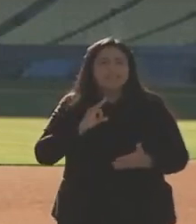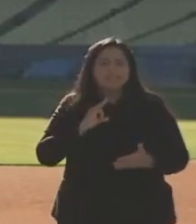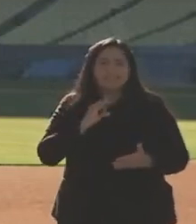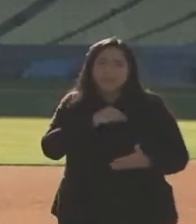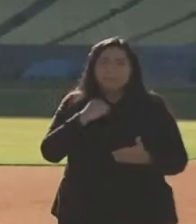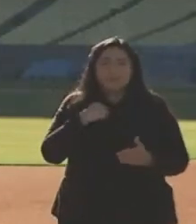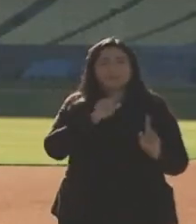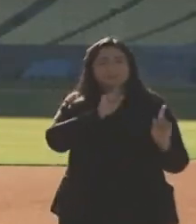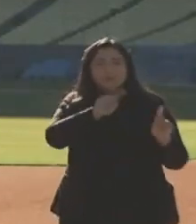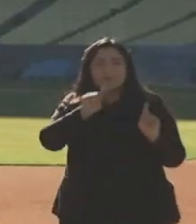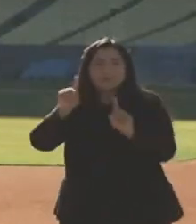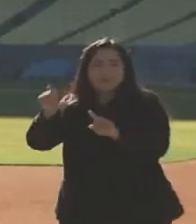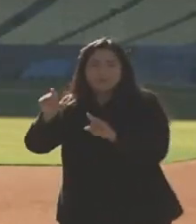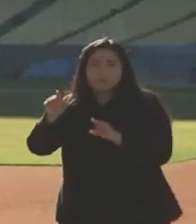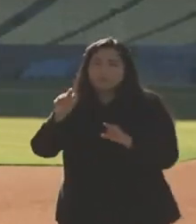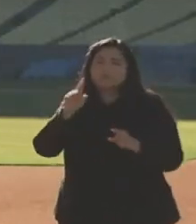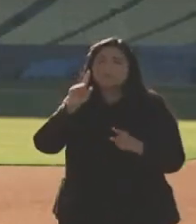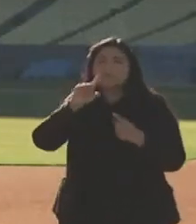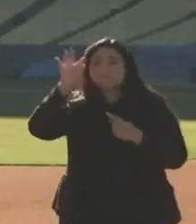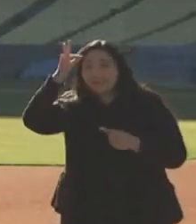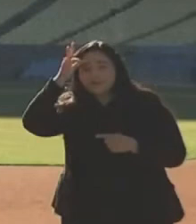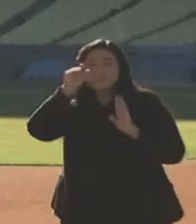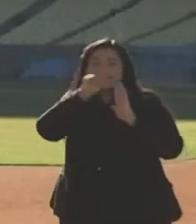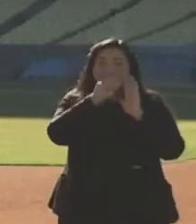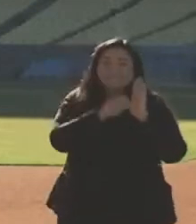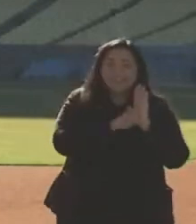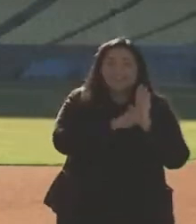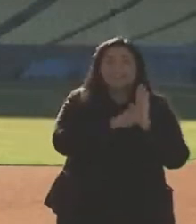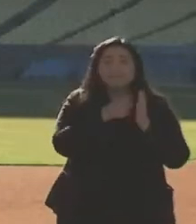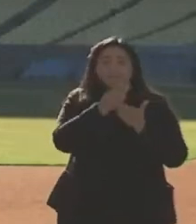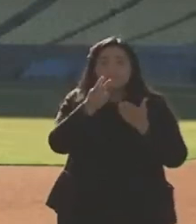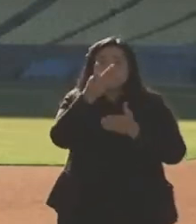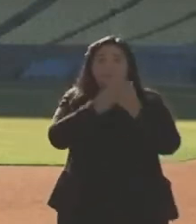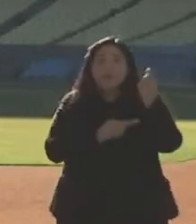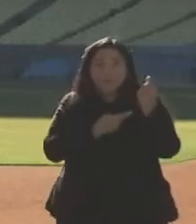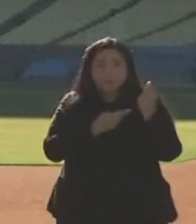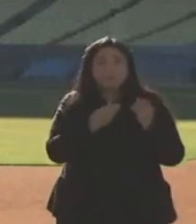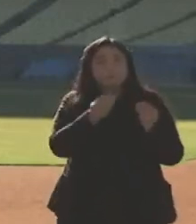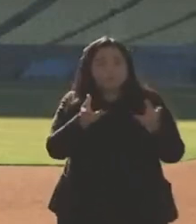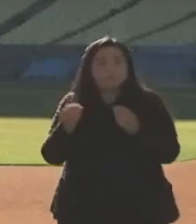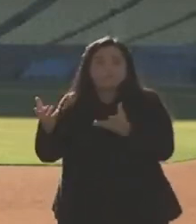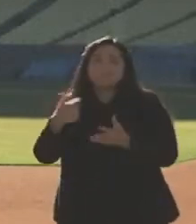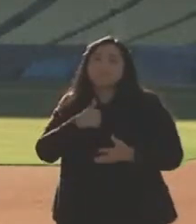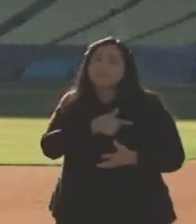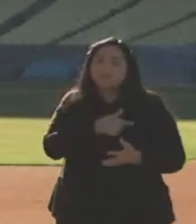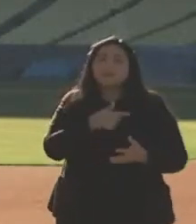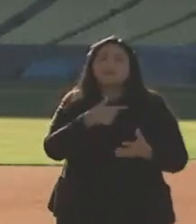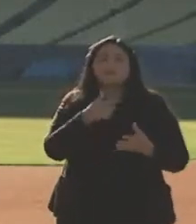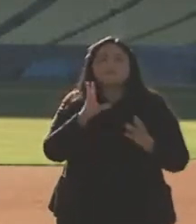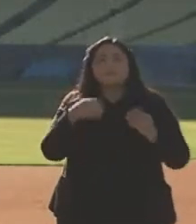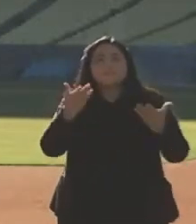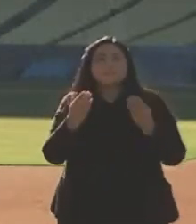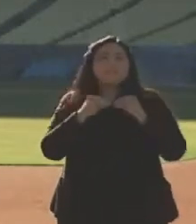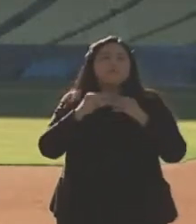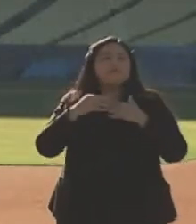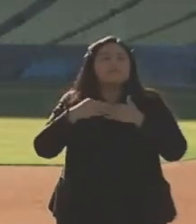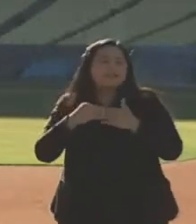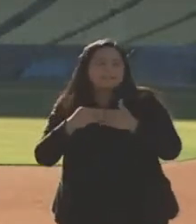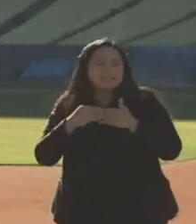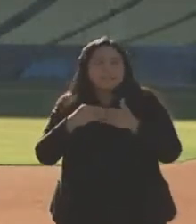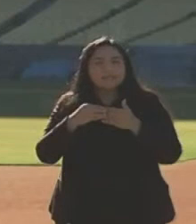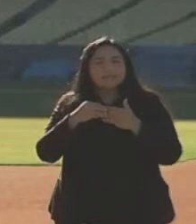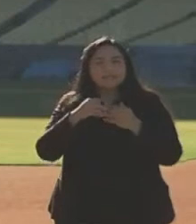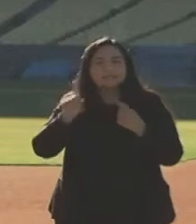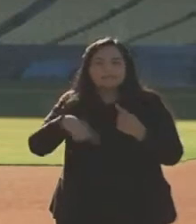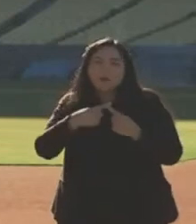number of months, federal as well as state resources. We provided more flexibility in terms of those that can vaccinate, I